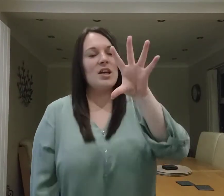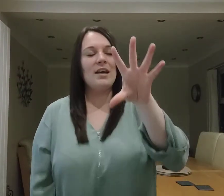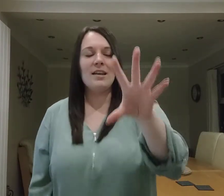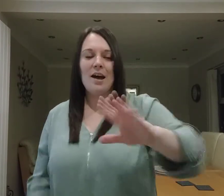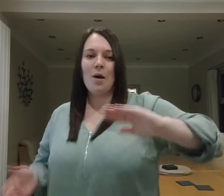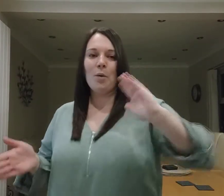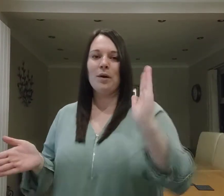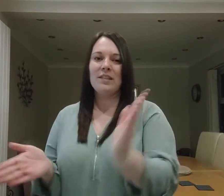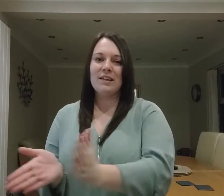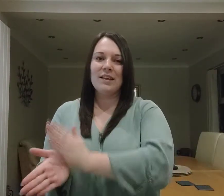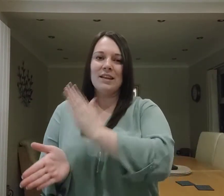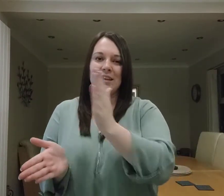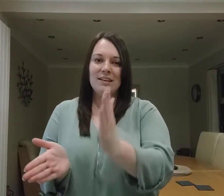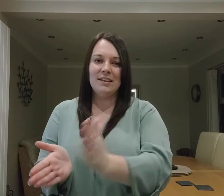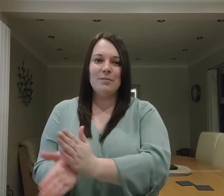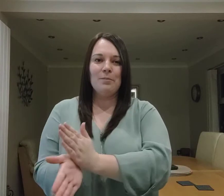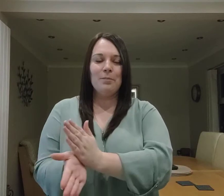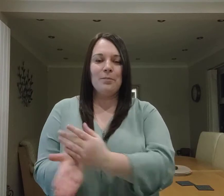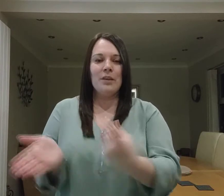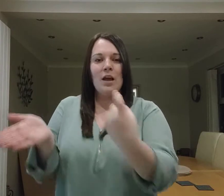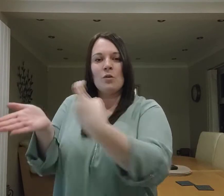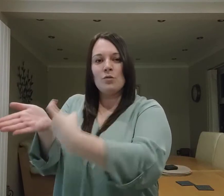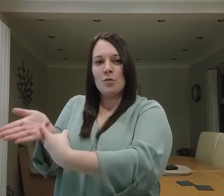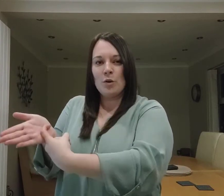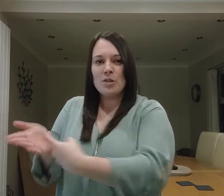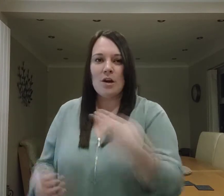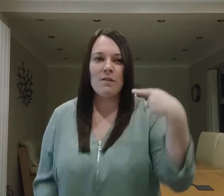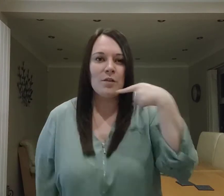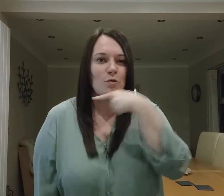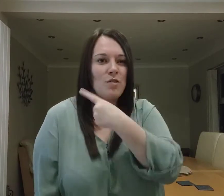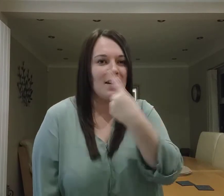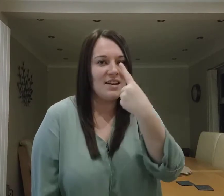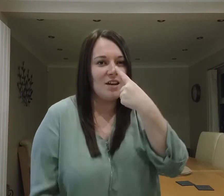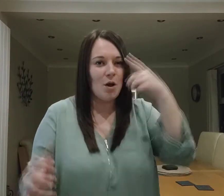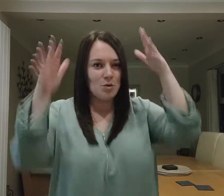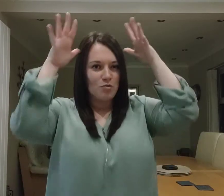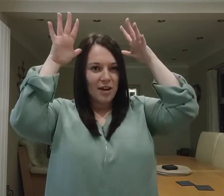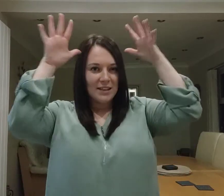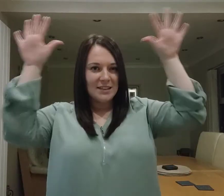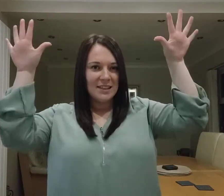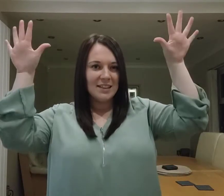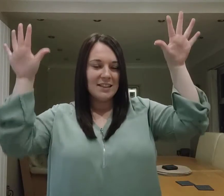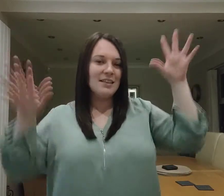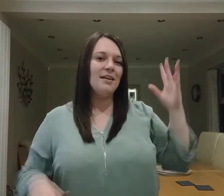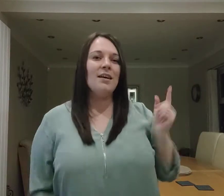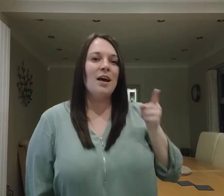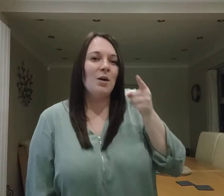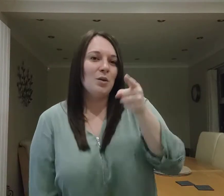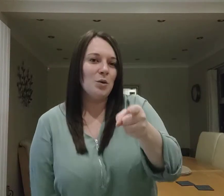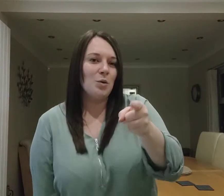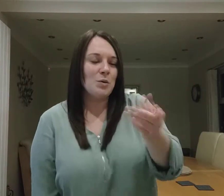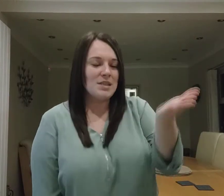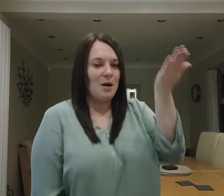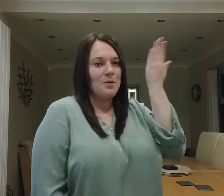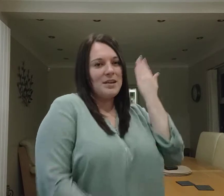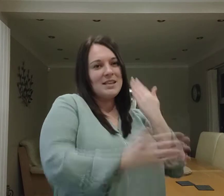shout it out quickly. Turn off the red-nosed reindeer, you'll go down in